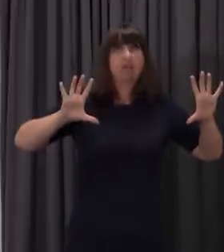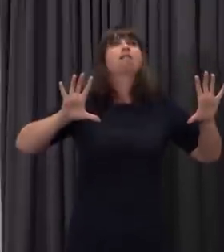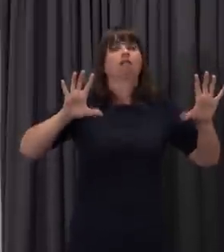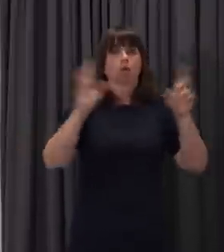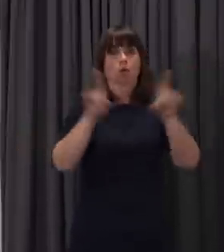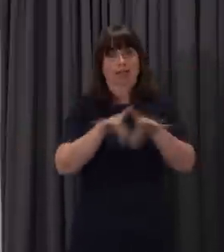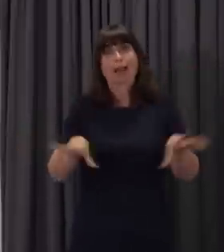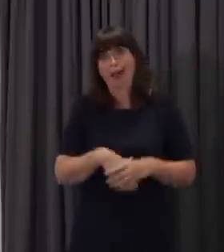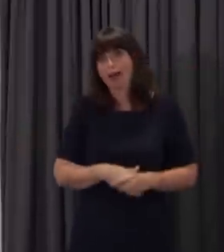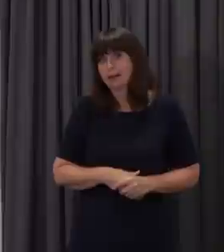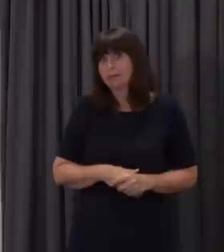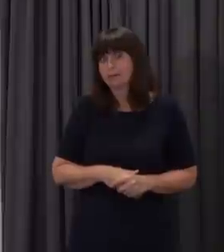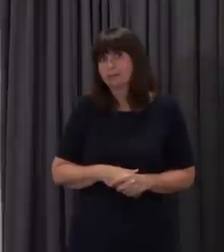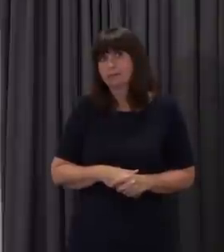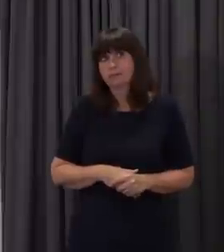this opportunity.